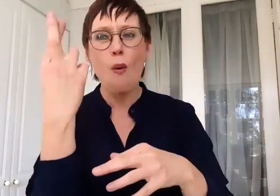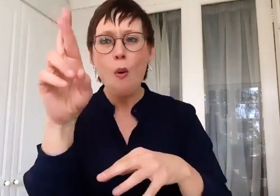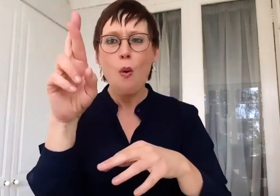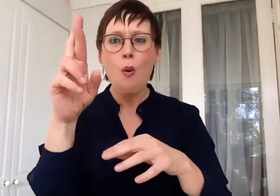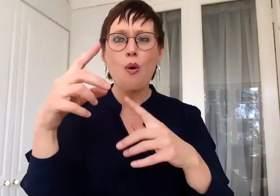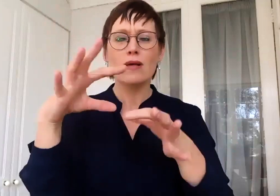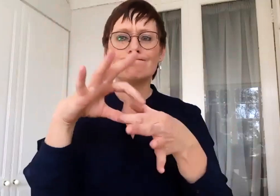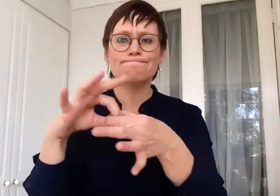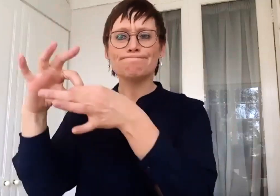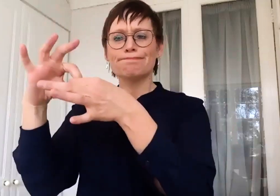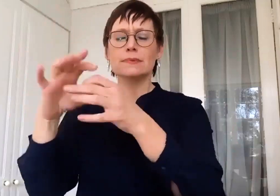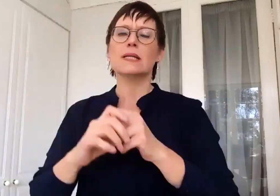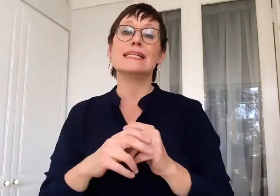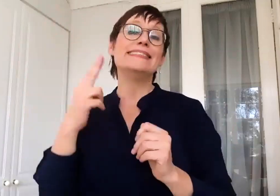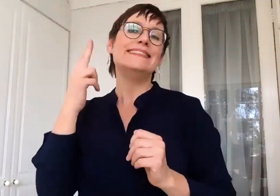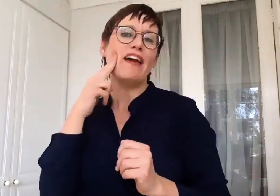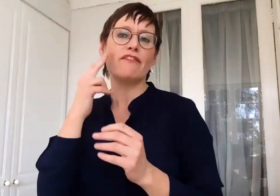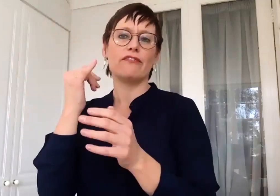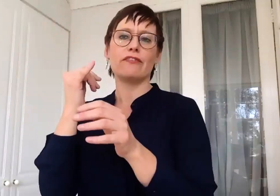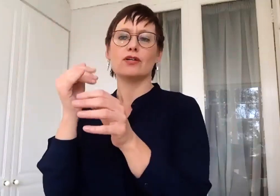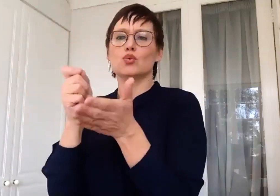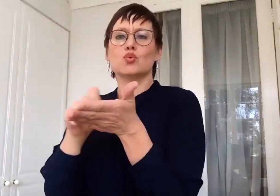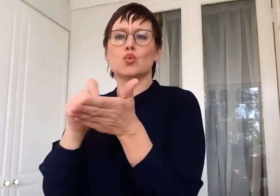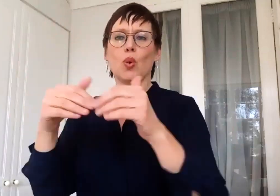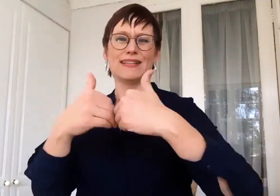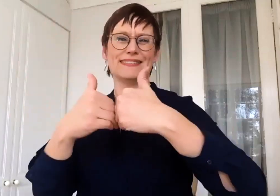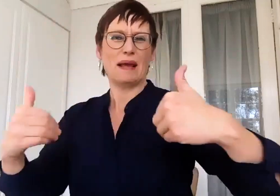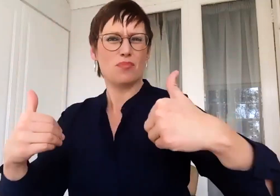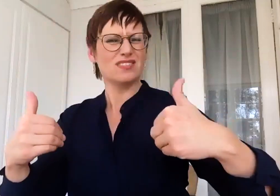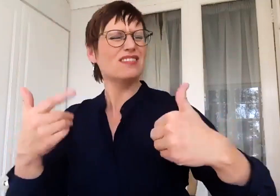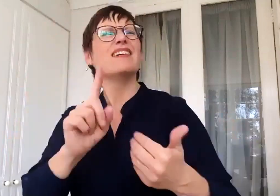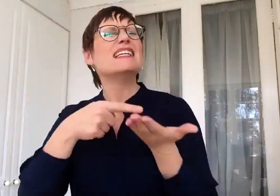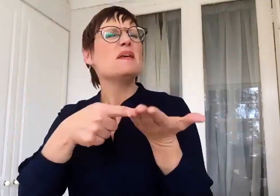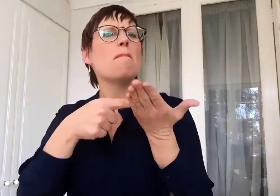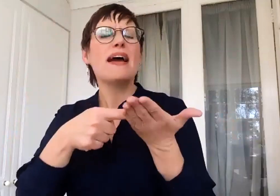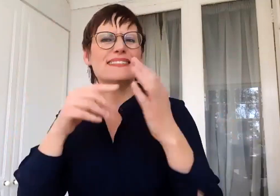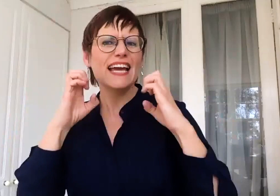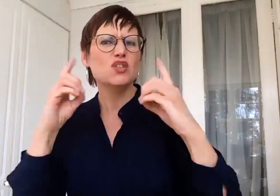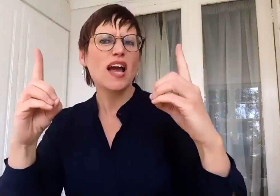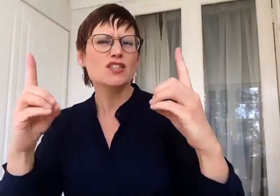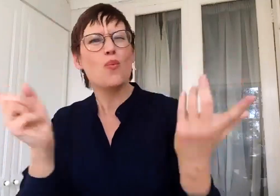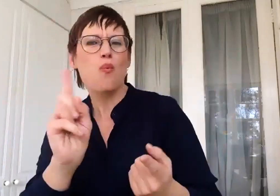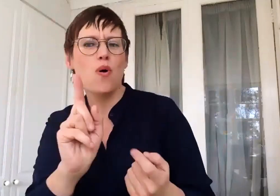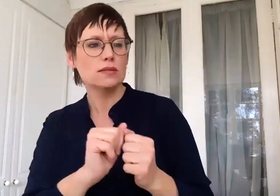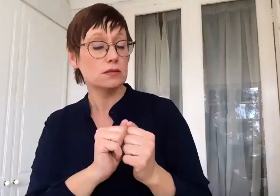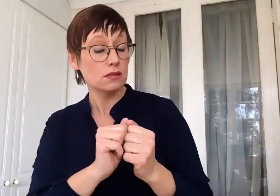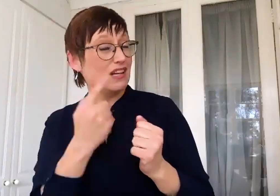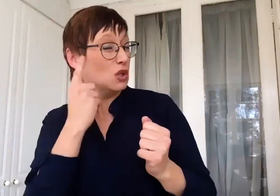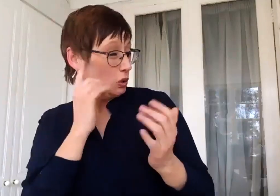in terms of children that are deaf? I can see the advantage of being part of a community of